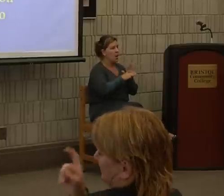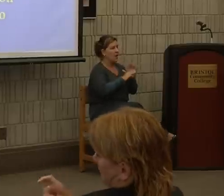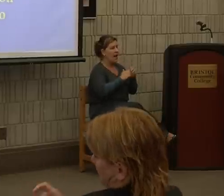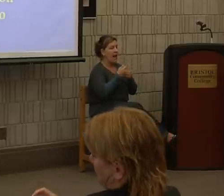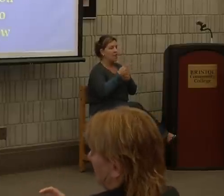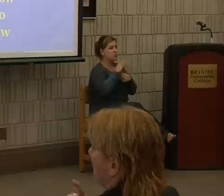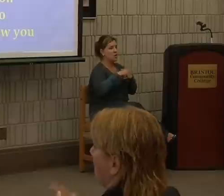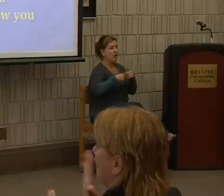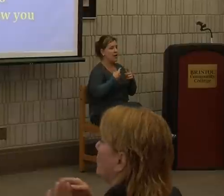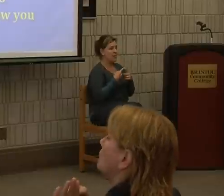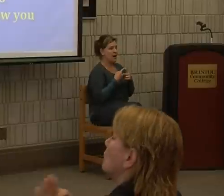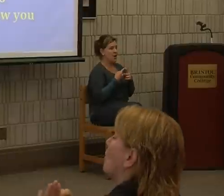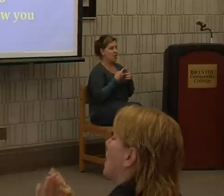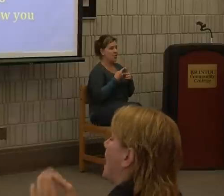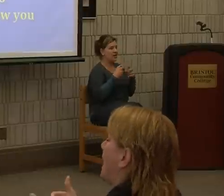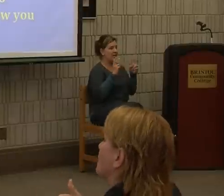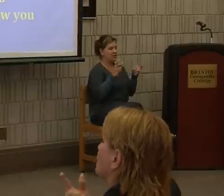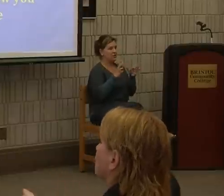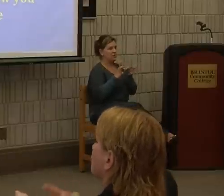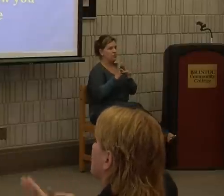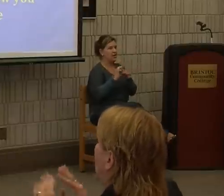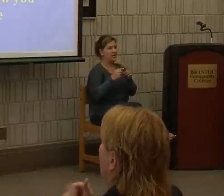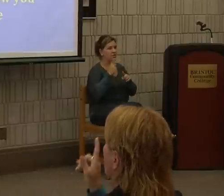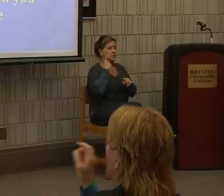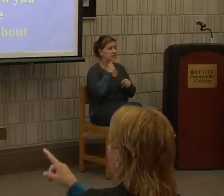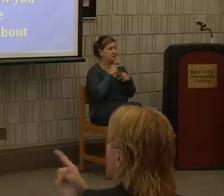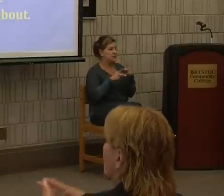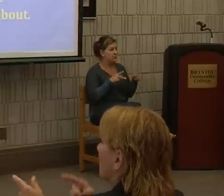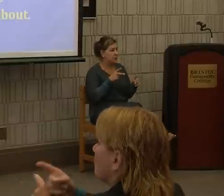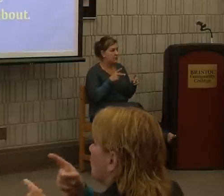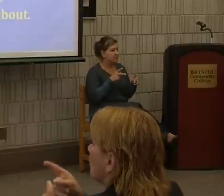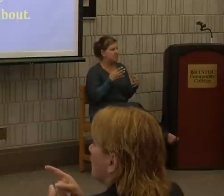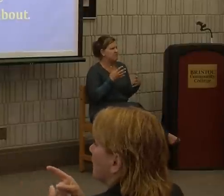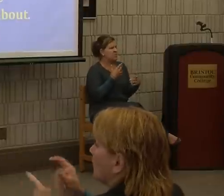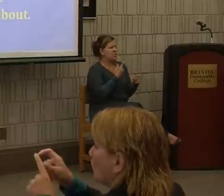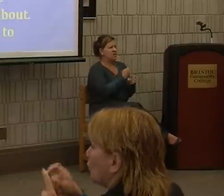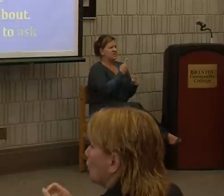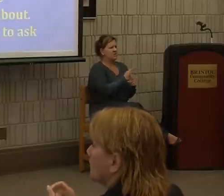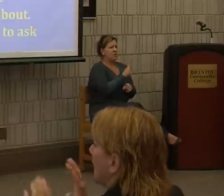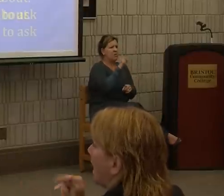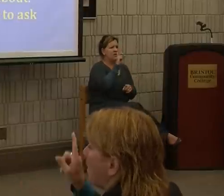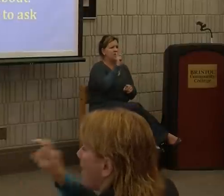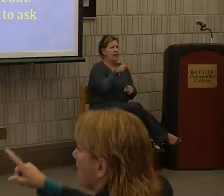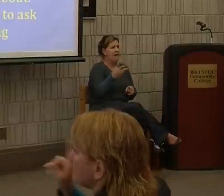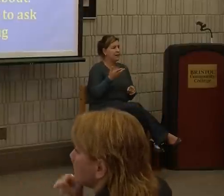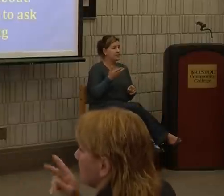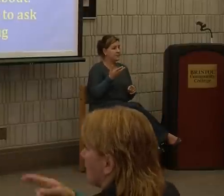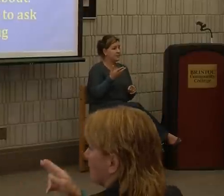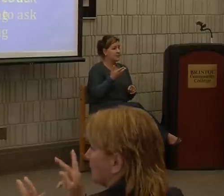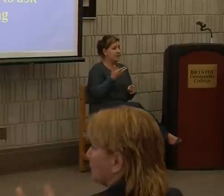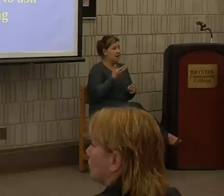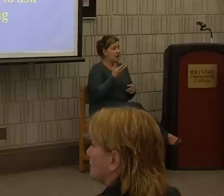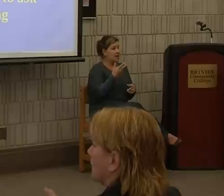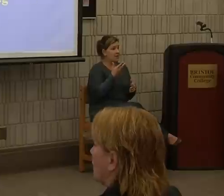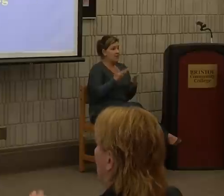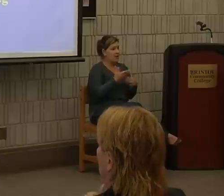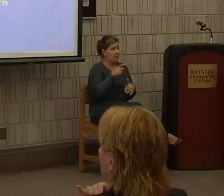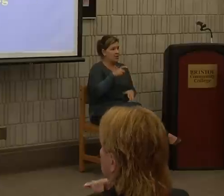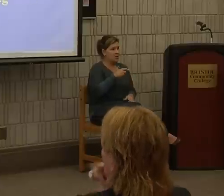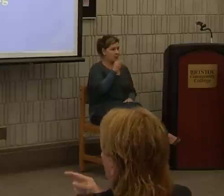some of these things you're curious about. What is appropriate to ask a Deaf or hard of hearing person? And what you shouldn't ask a Deaf or hard of hearing